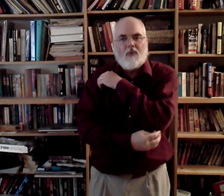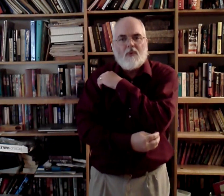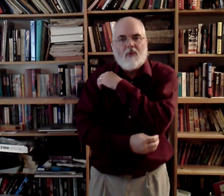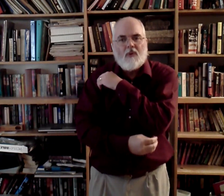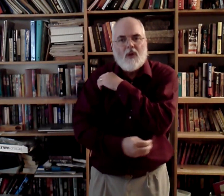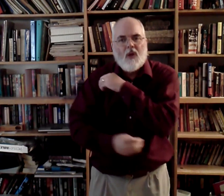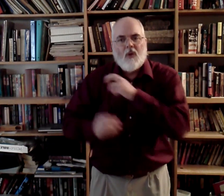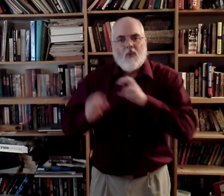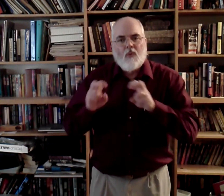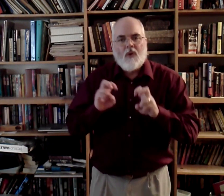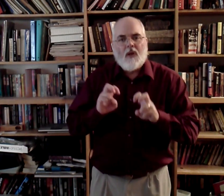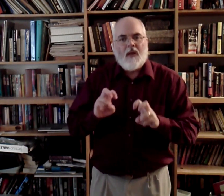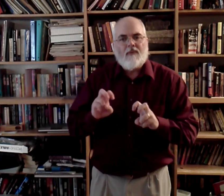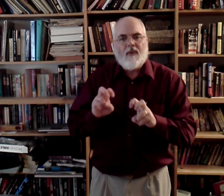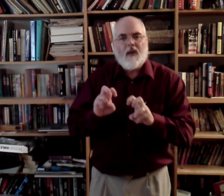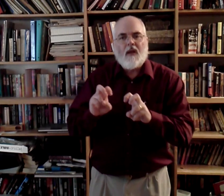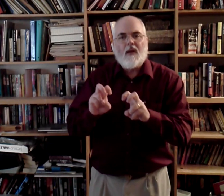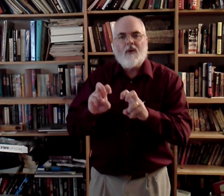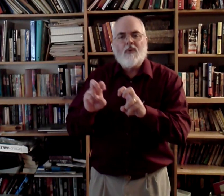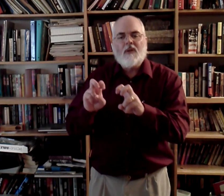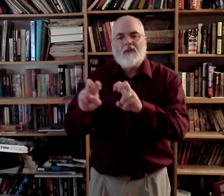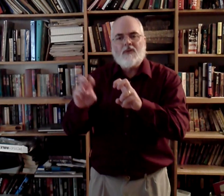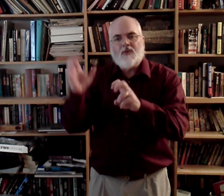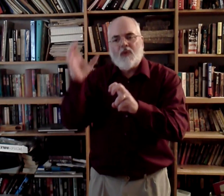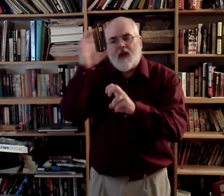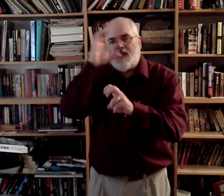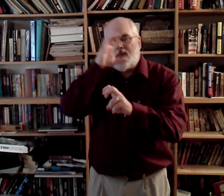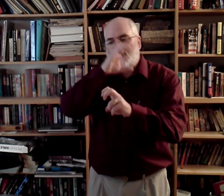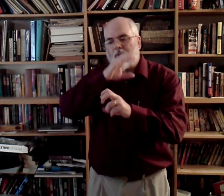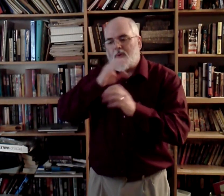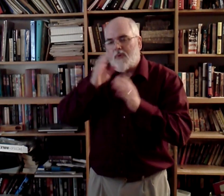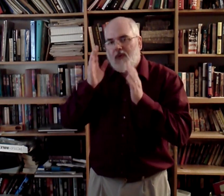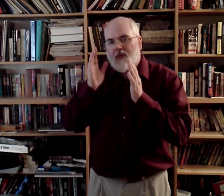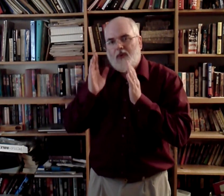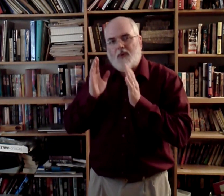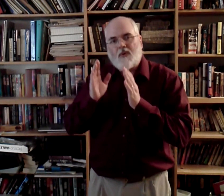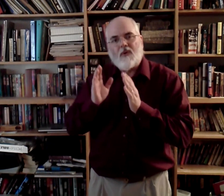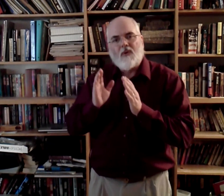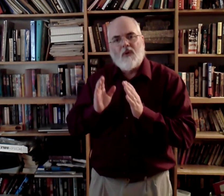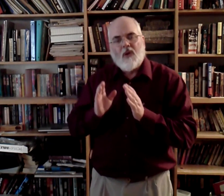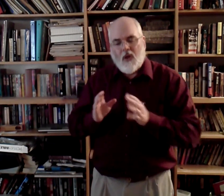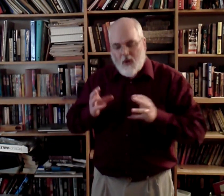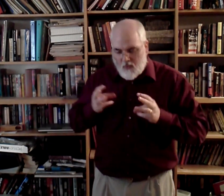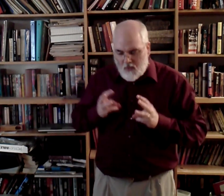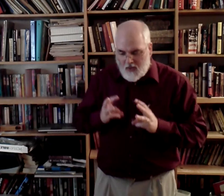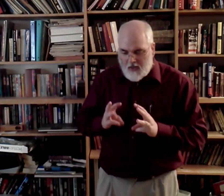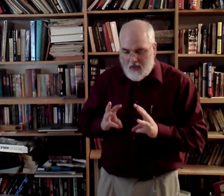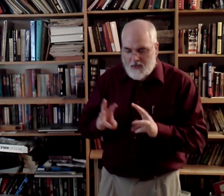wayfaring stranger, while